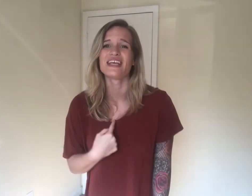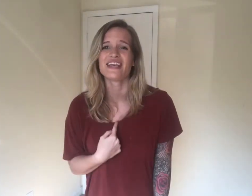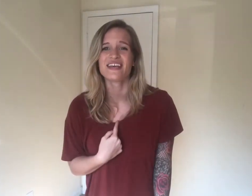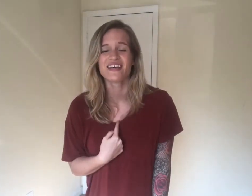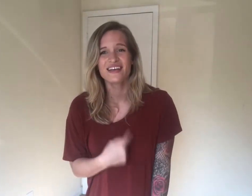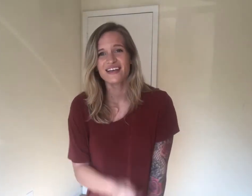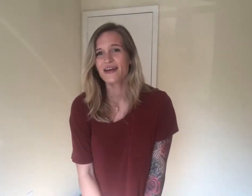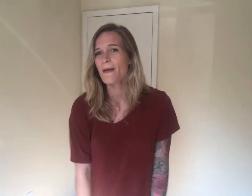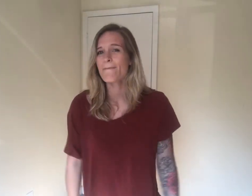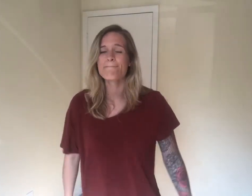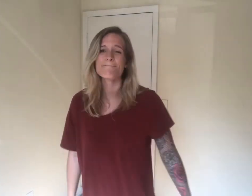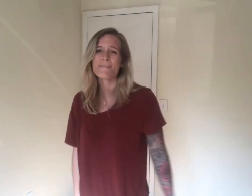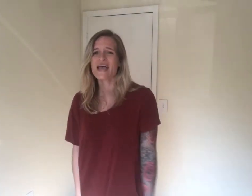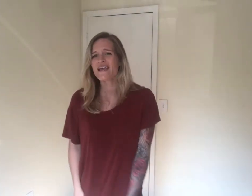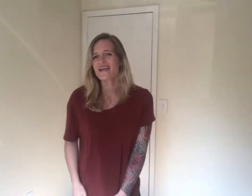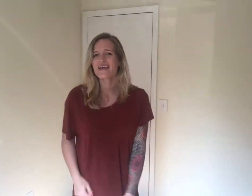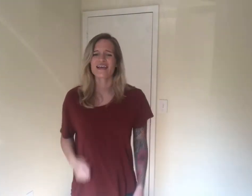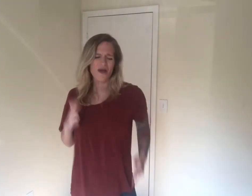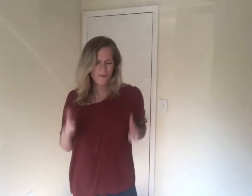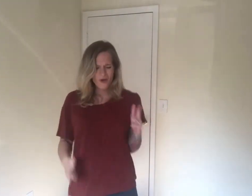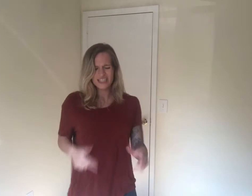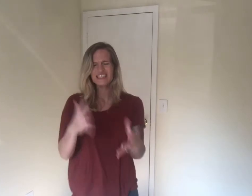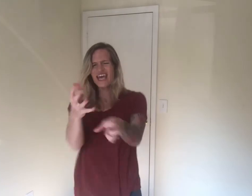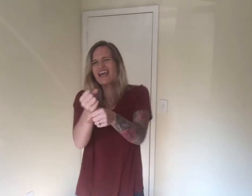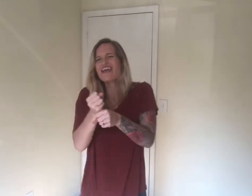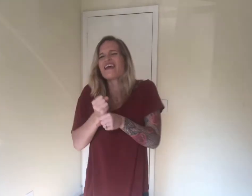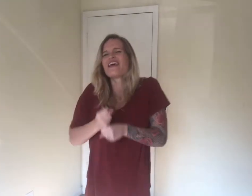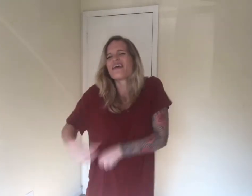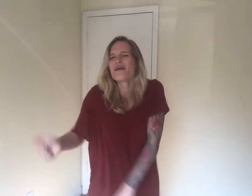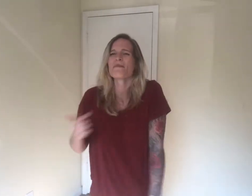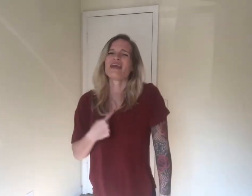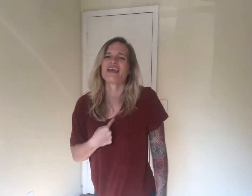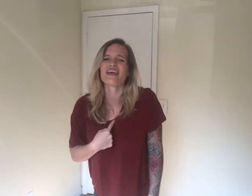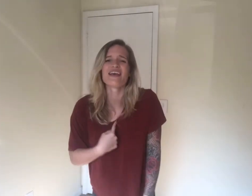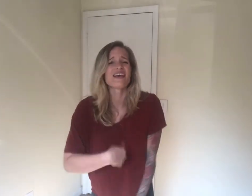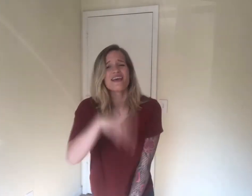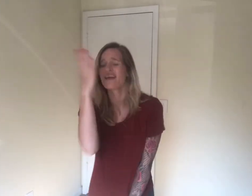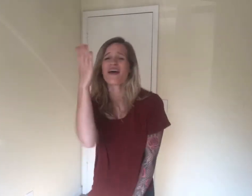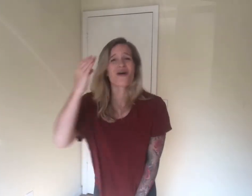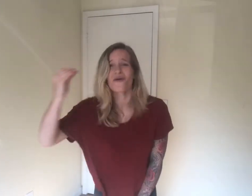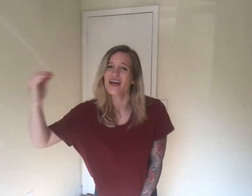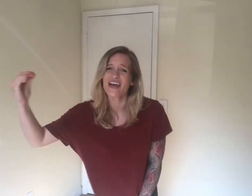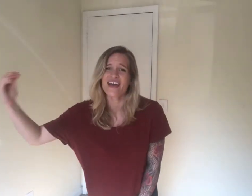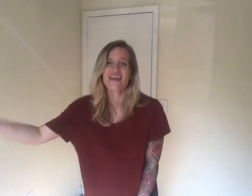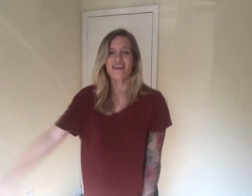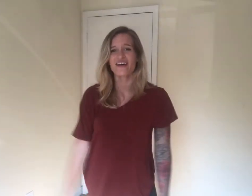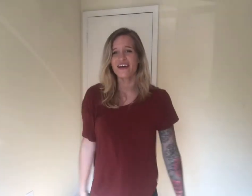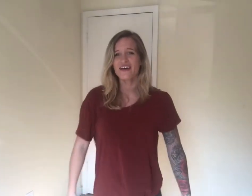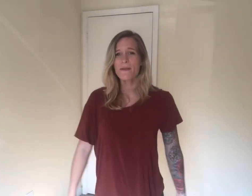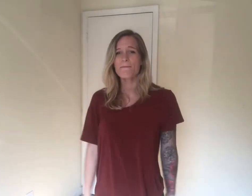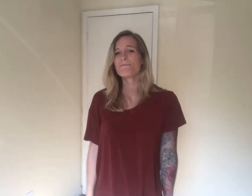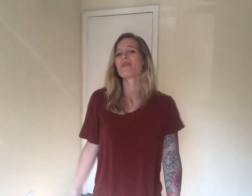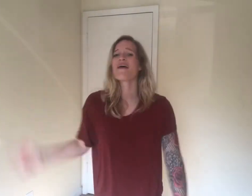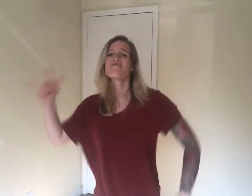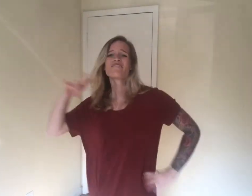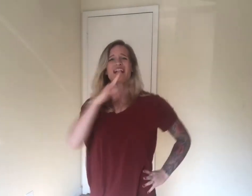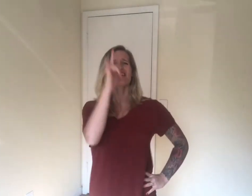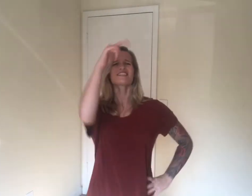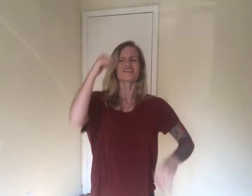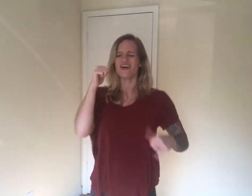Thick or take me away Light this girl